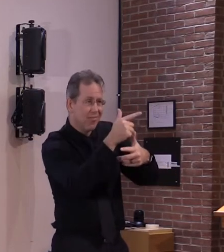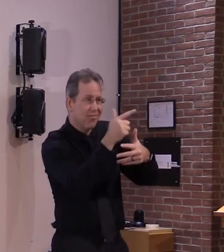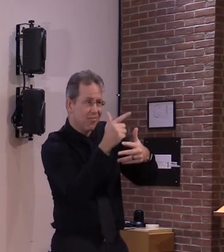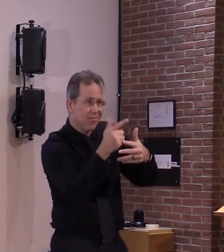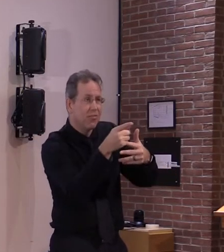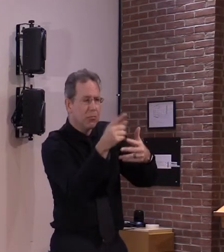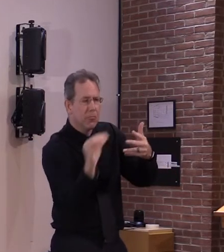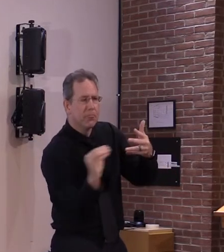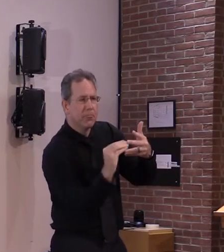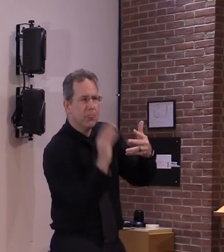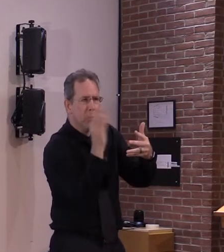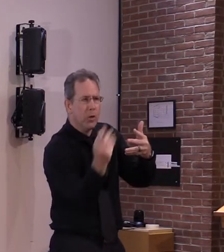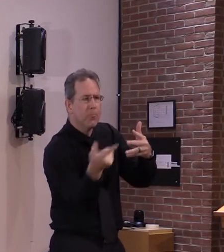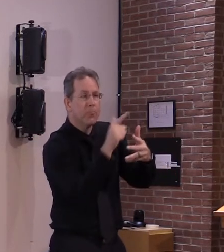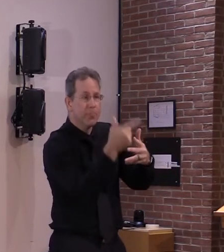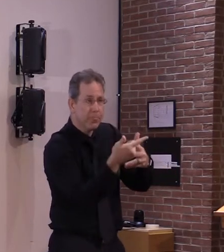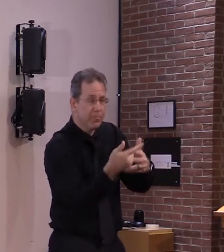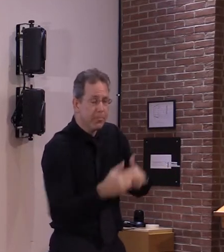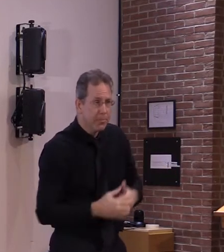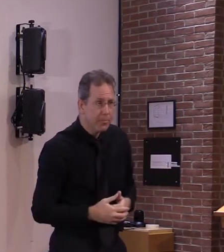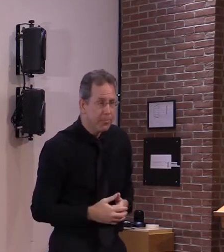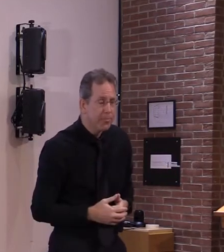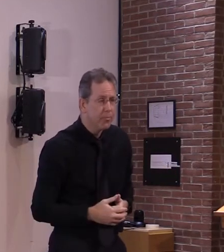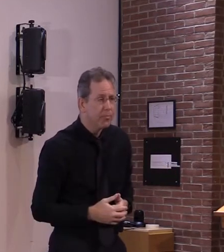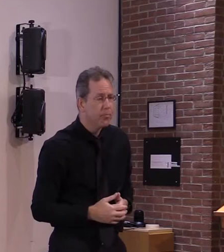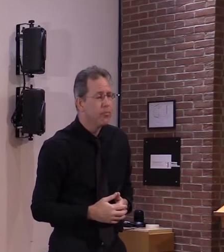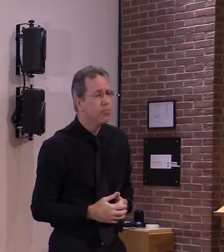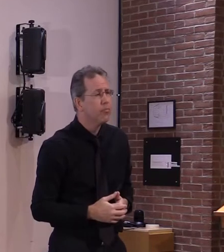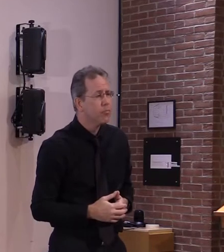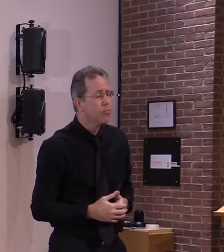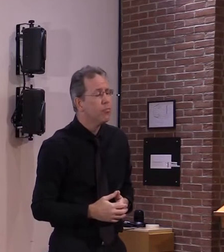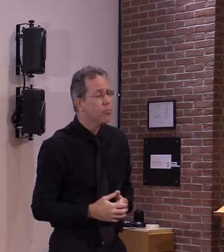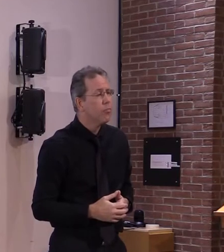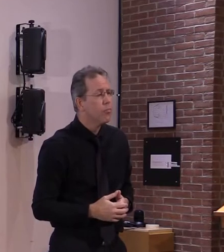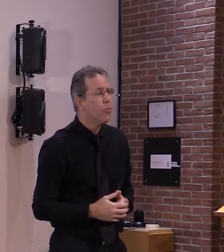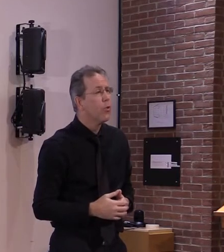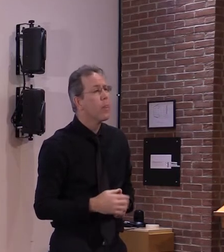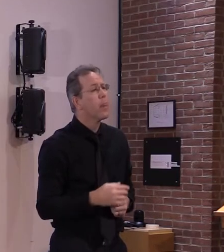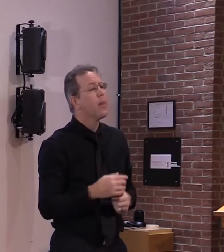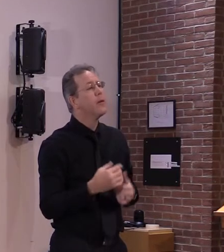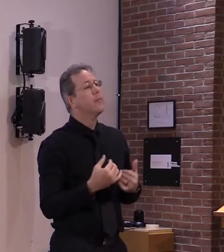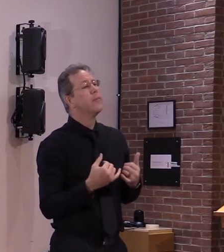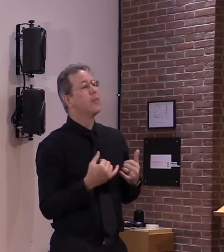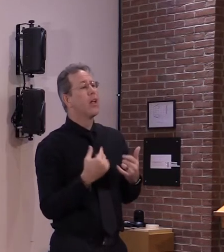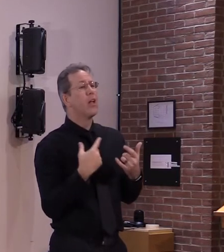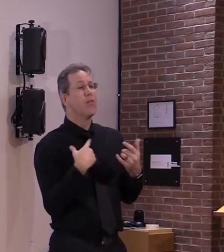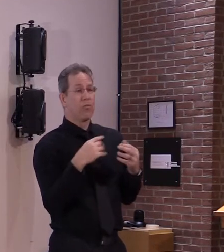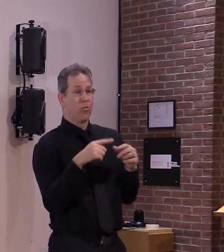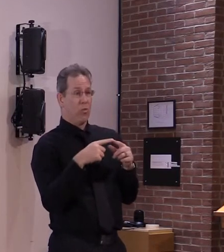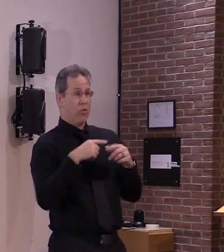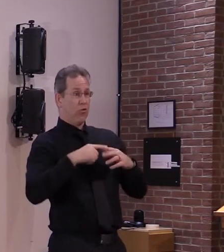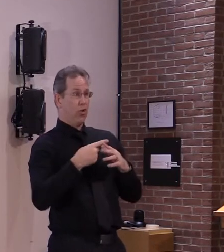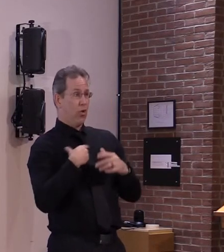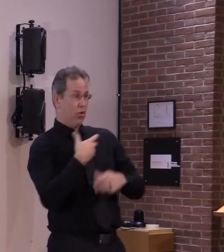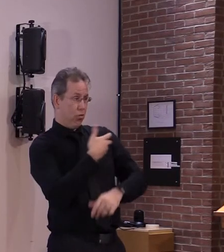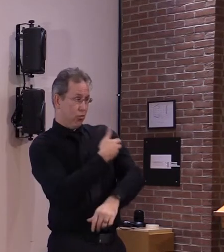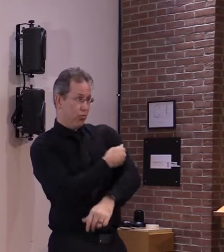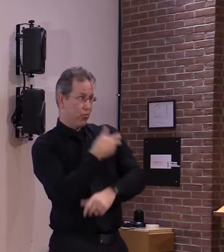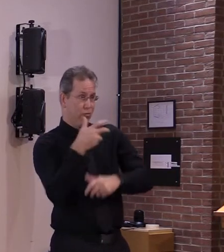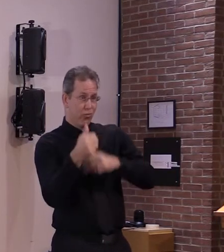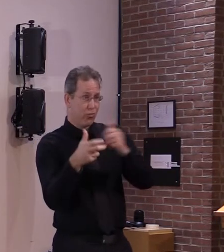i must also emphasize that as people do start getting vaccinated they still need to take those same steps